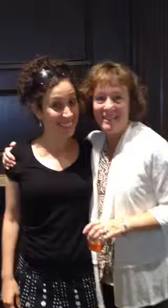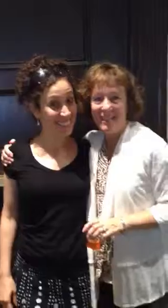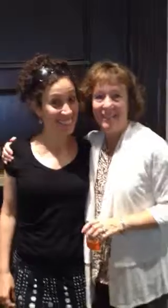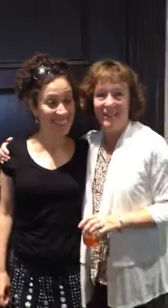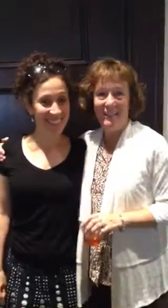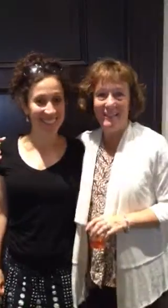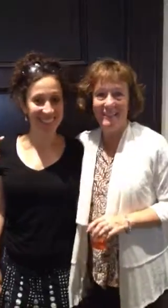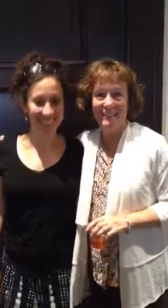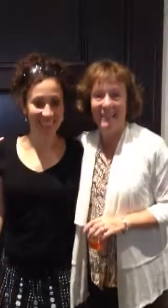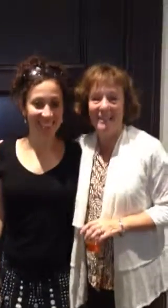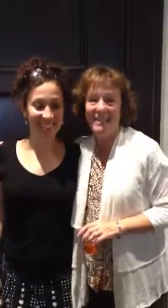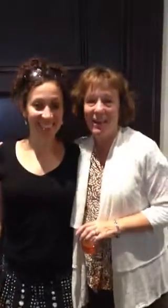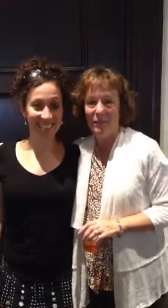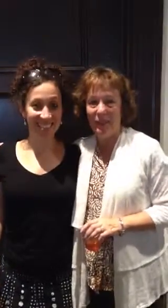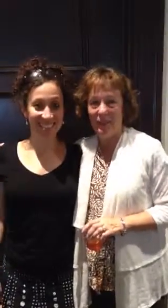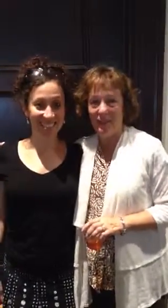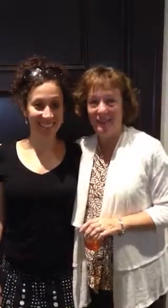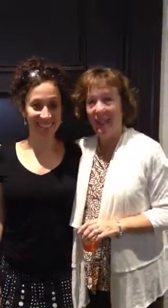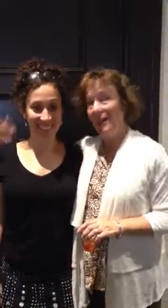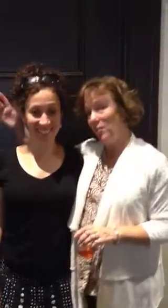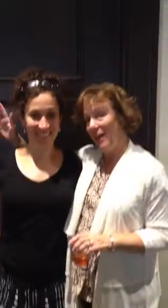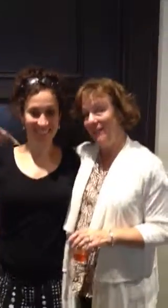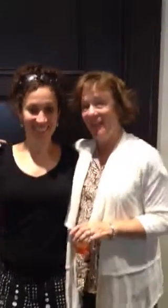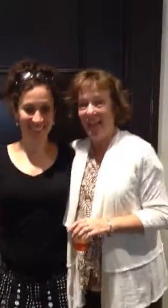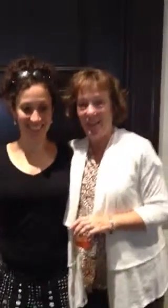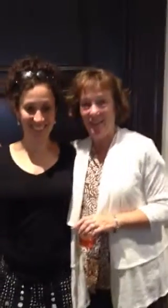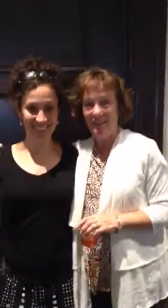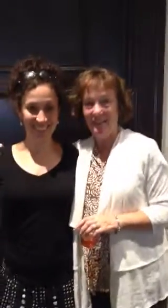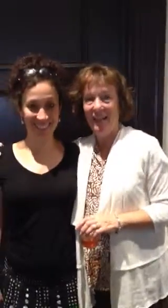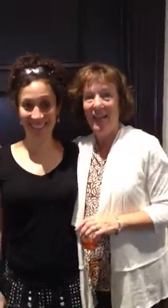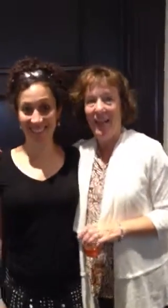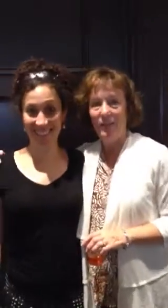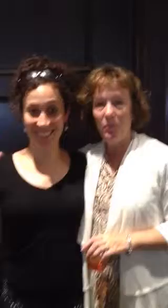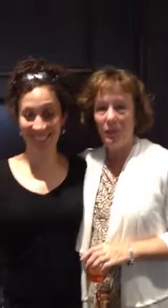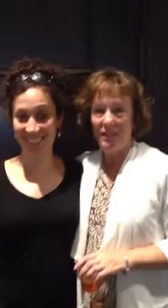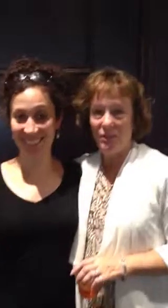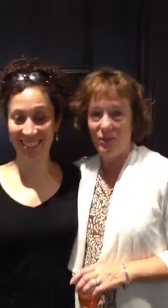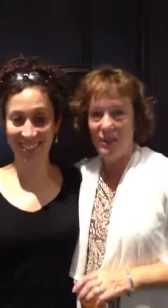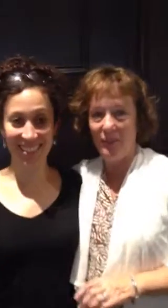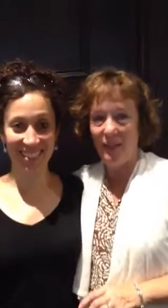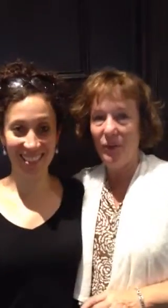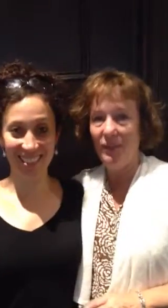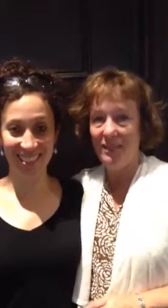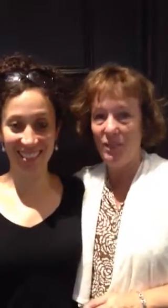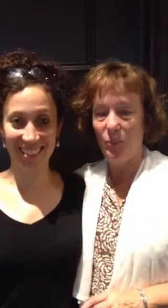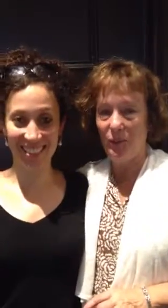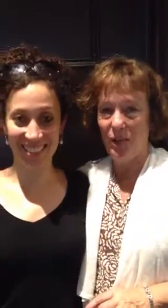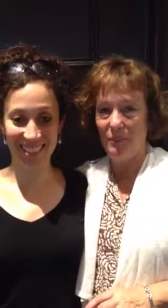Ready? This is Amy Cullen and Ramal Ian Cullen and we're both teachers and we love going to teacher workshops.